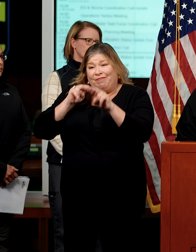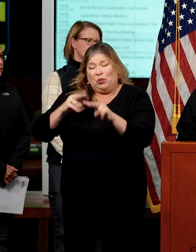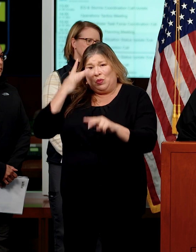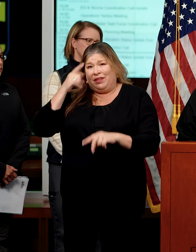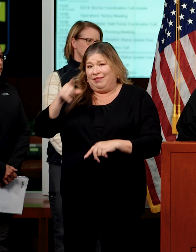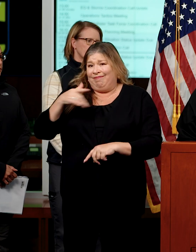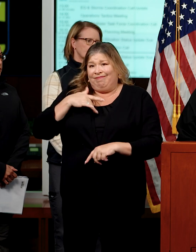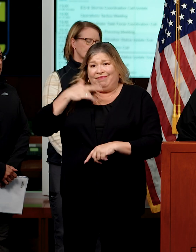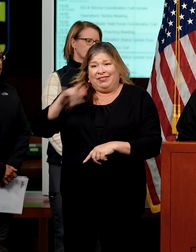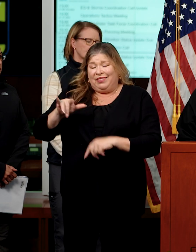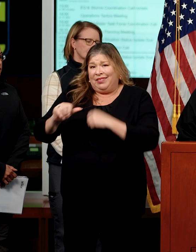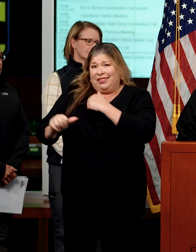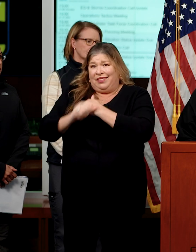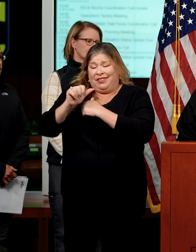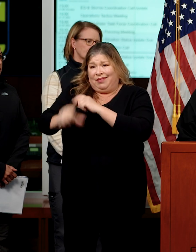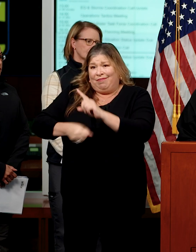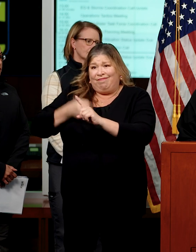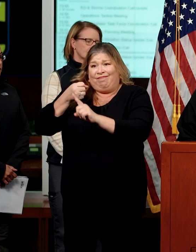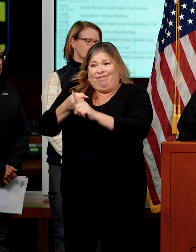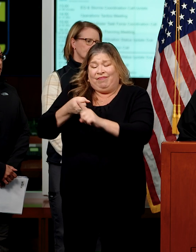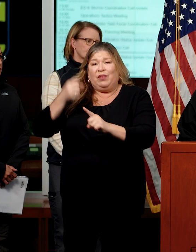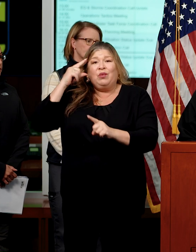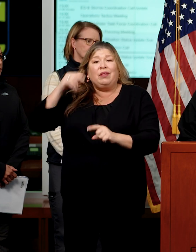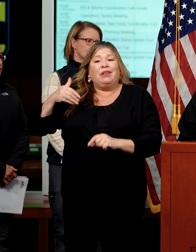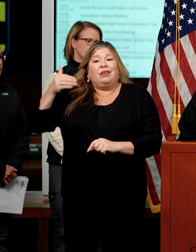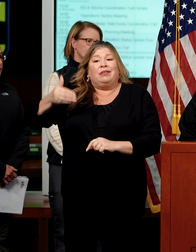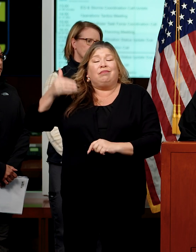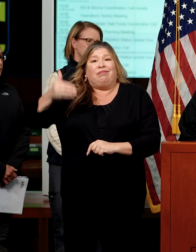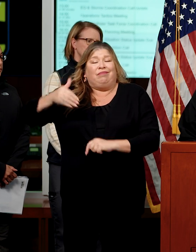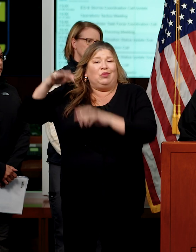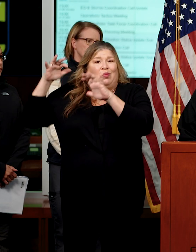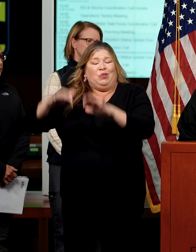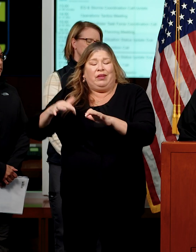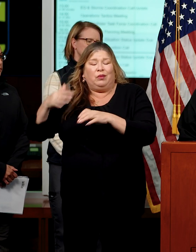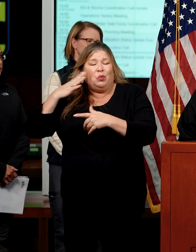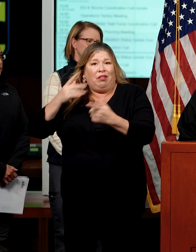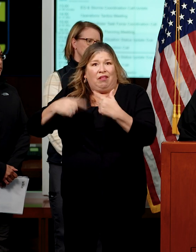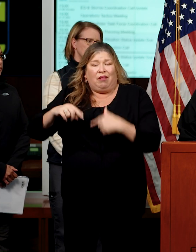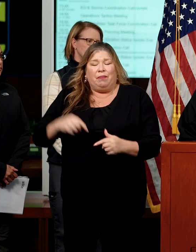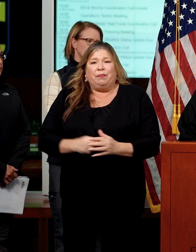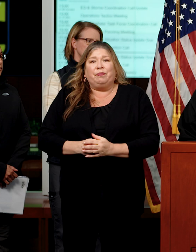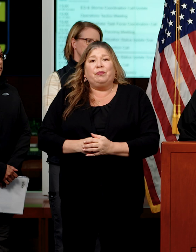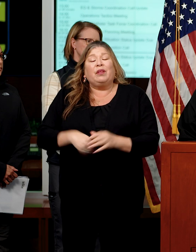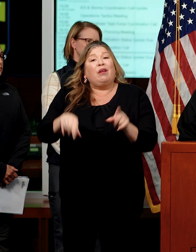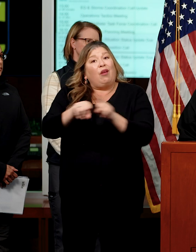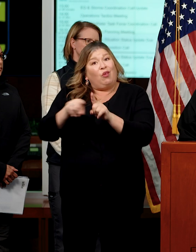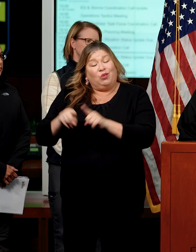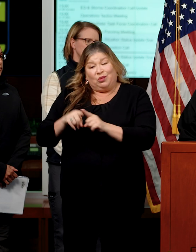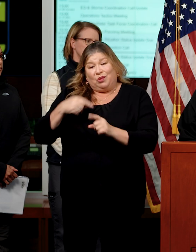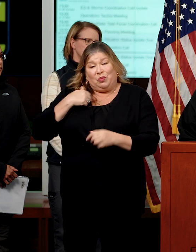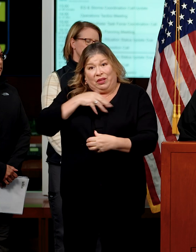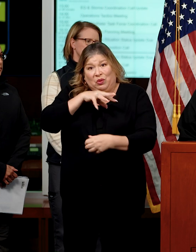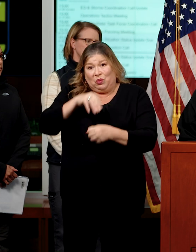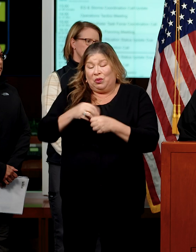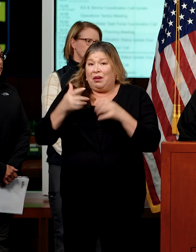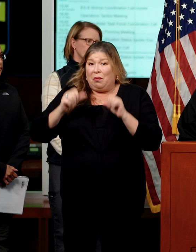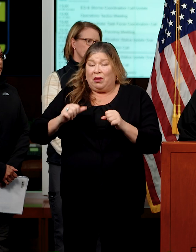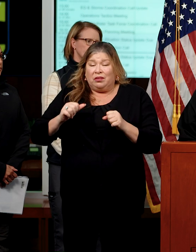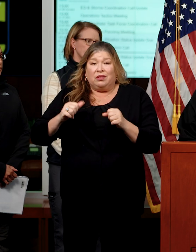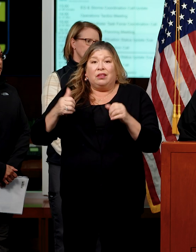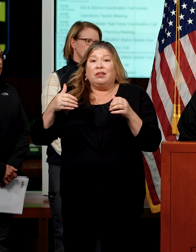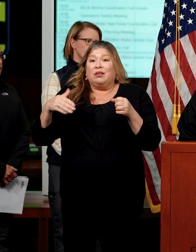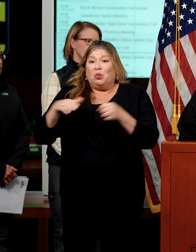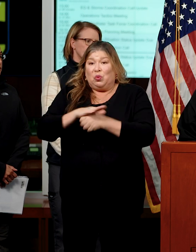vulnerable to these next two, three storm systems, and to include the possibility of a complete